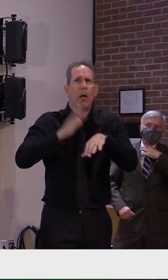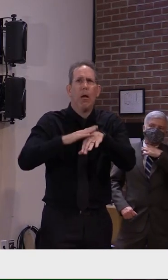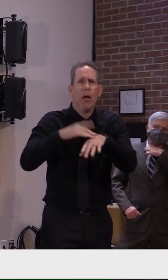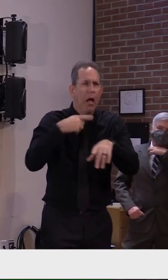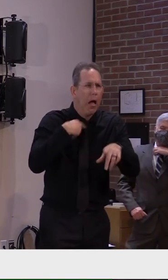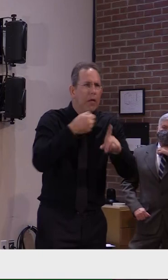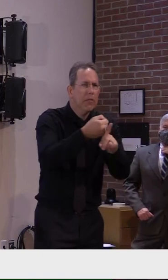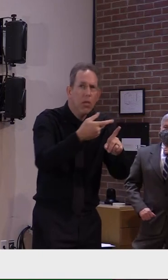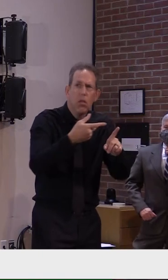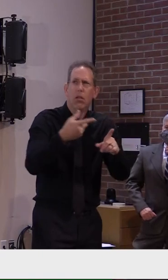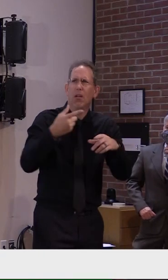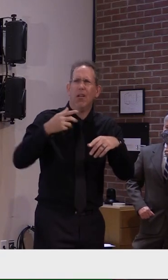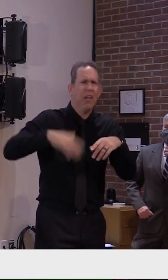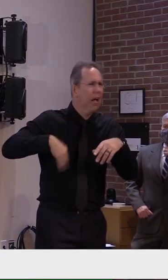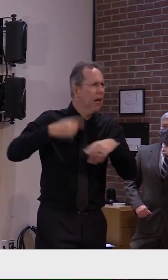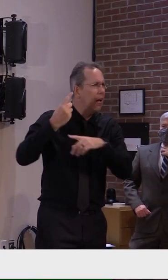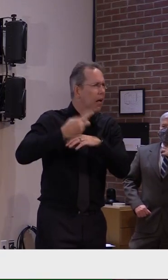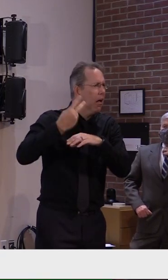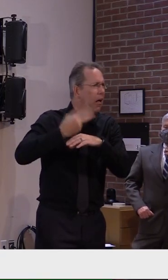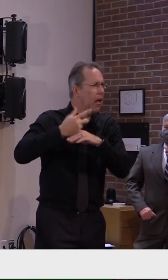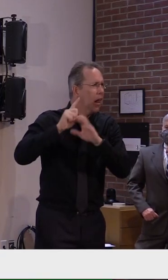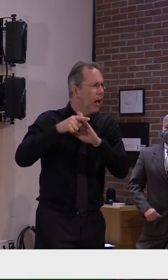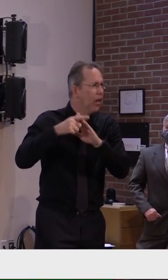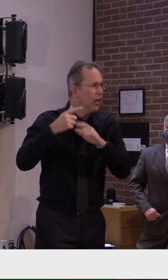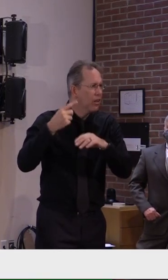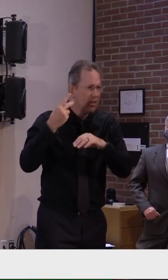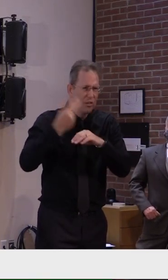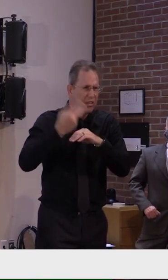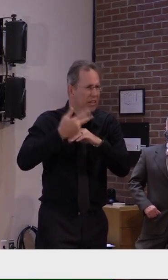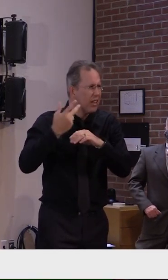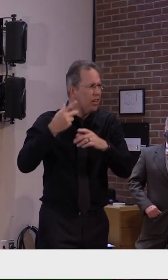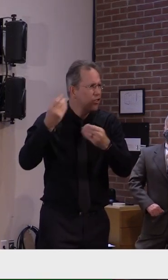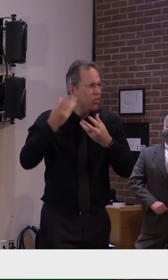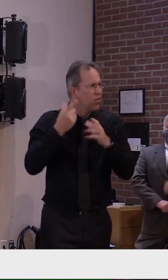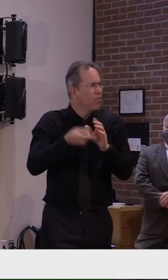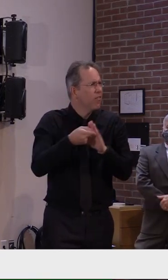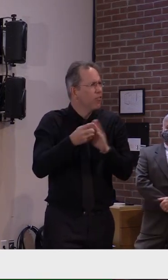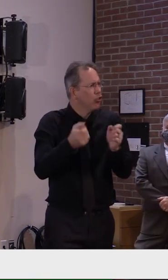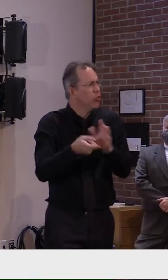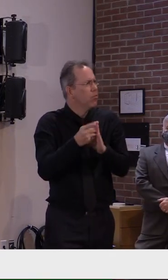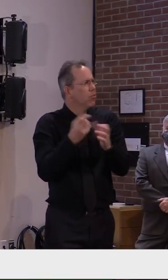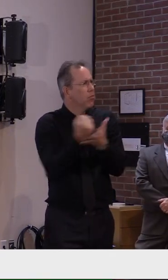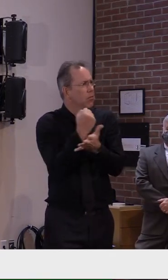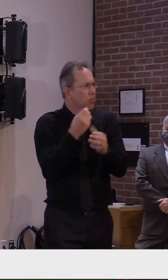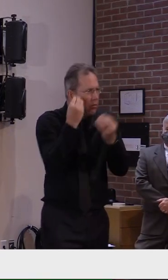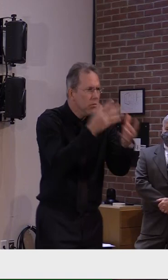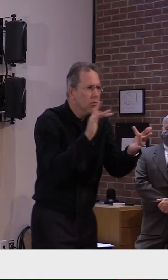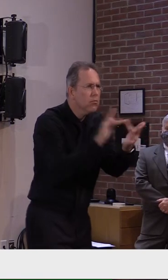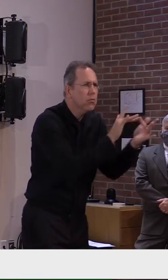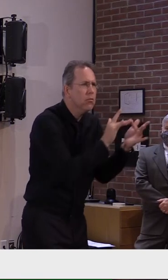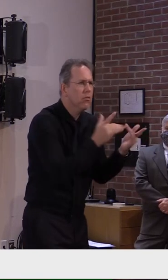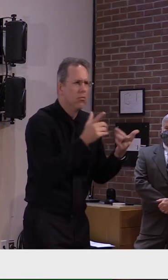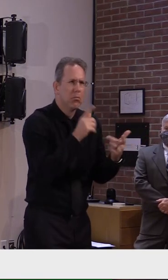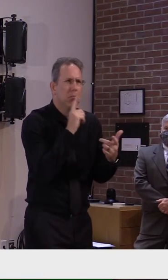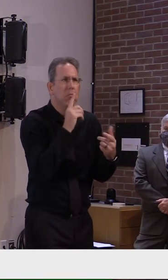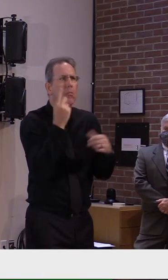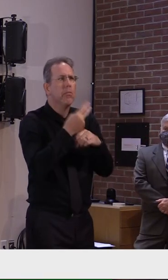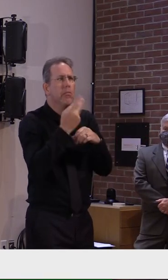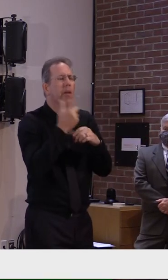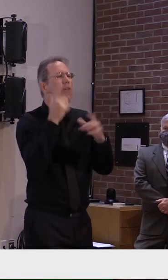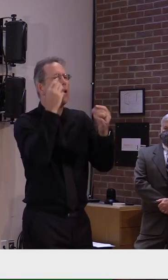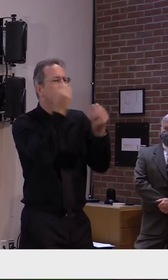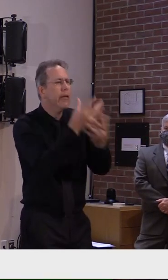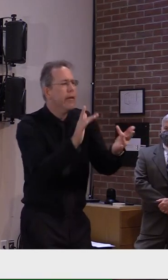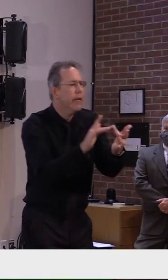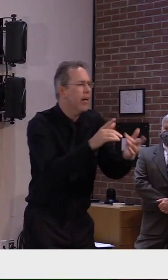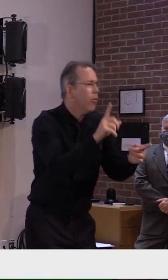off we'll be. And the quicker we can turn that around. The contact tracing teams are overwhelmed right now a bit, or I shouldn't say